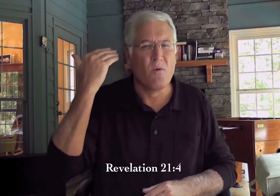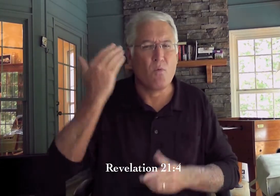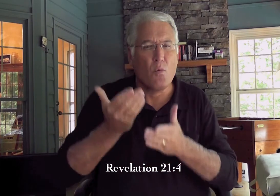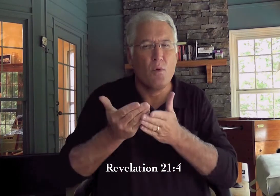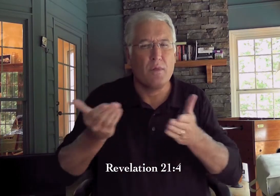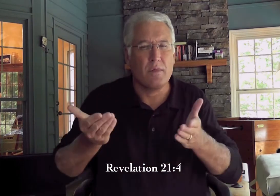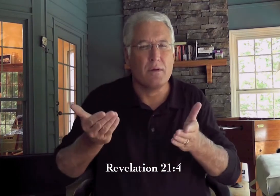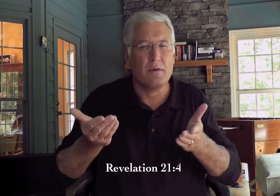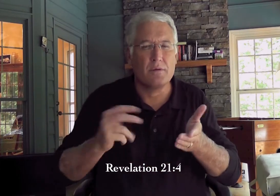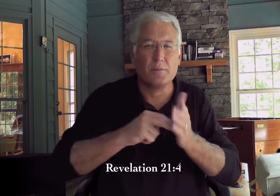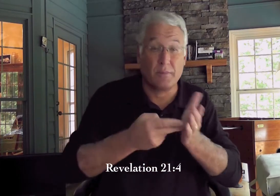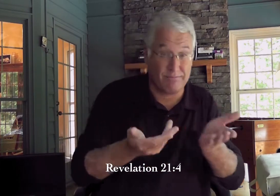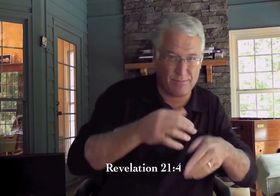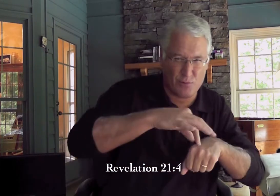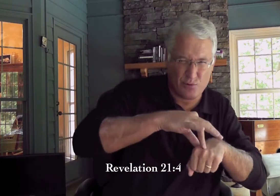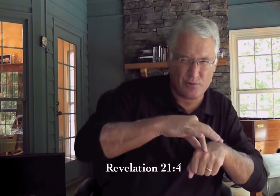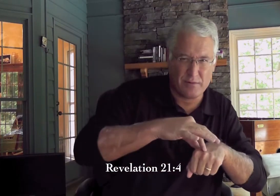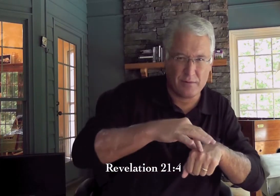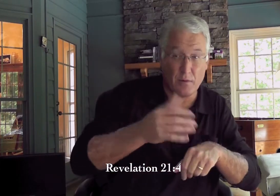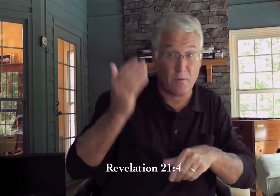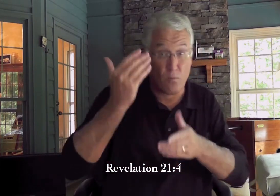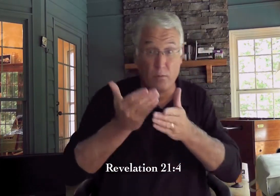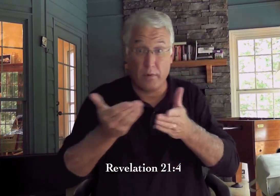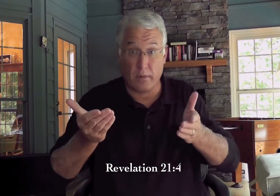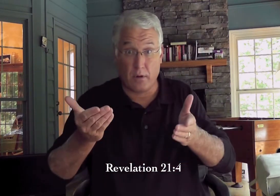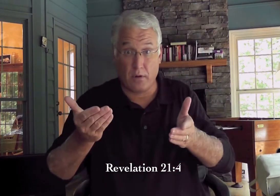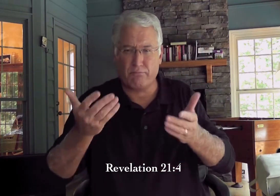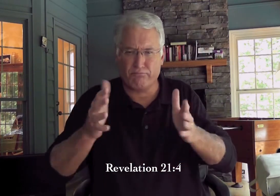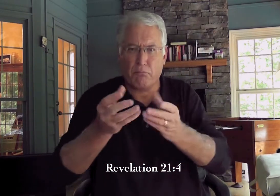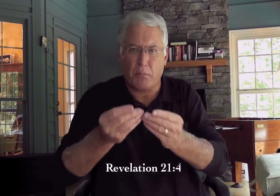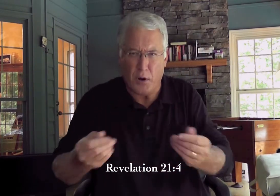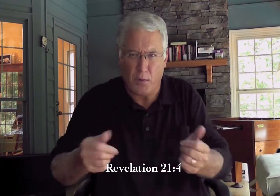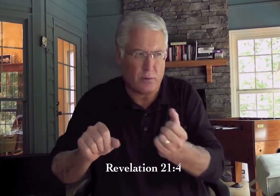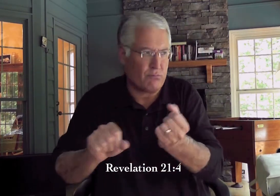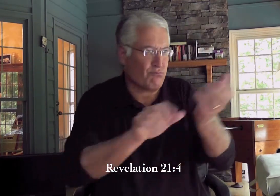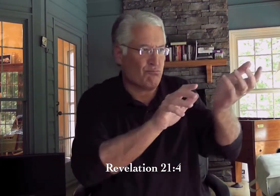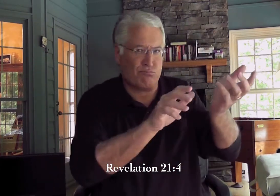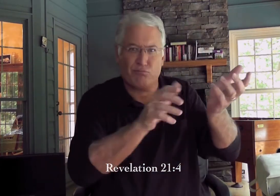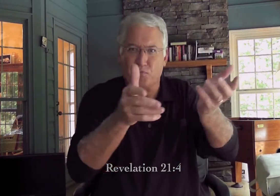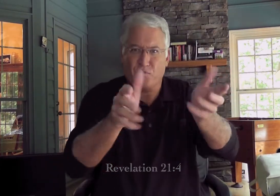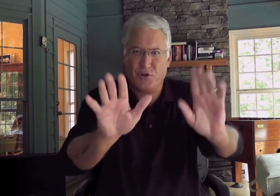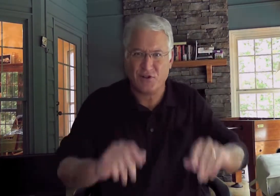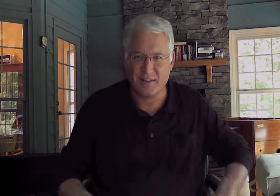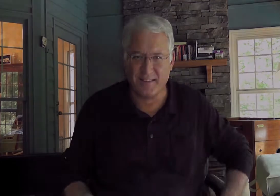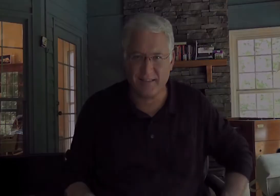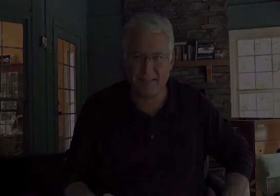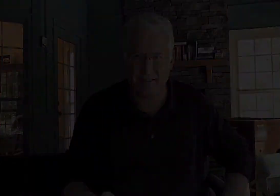All those things have passed away. That means all the things that happened on earth have passed away.